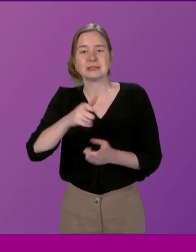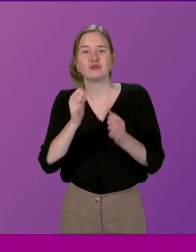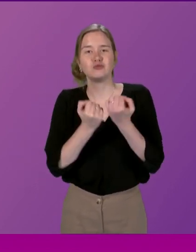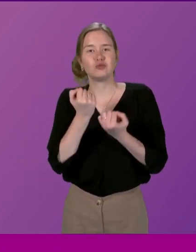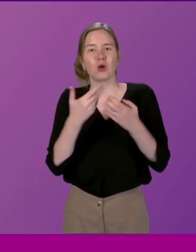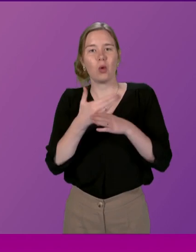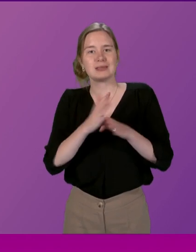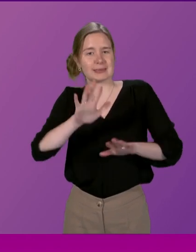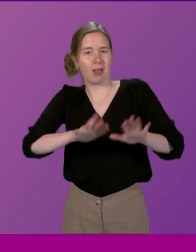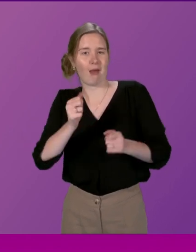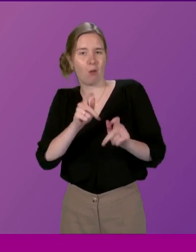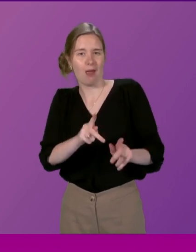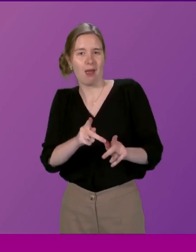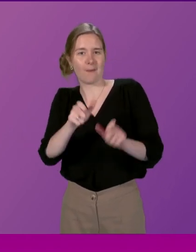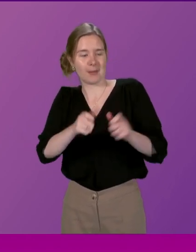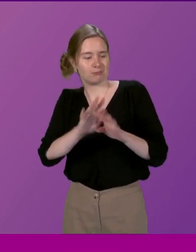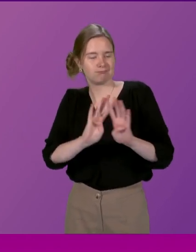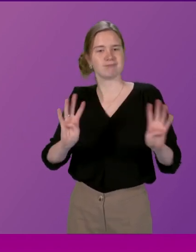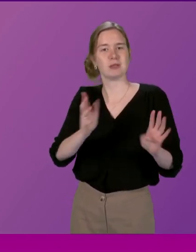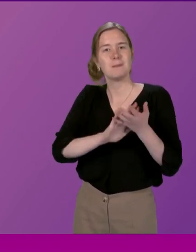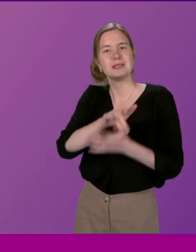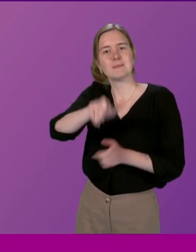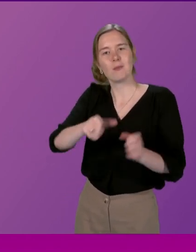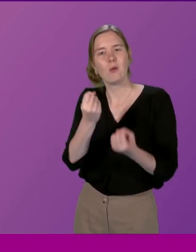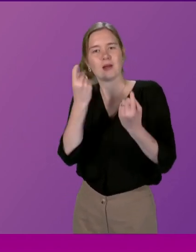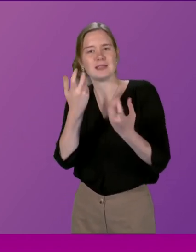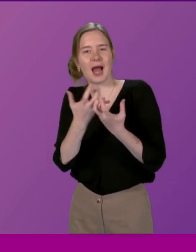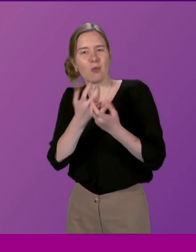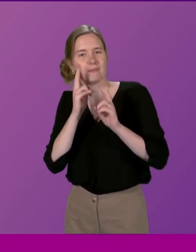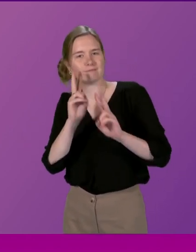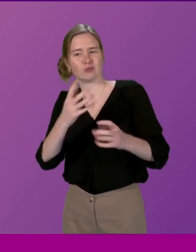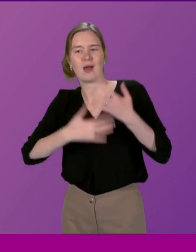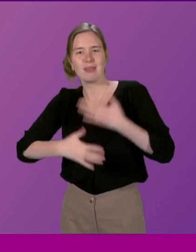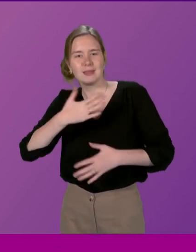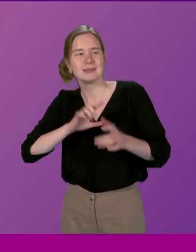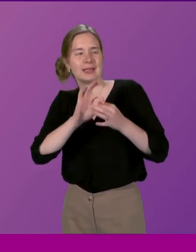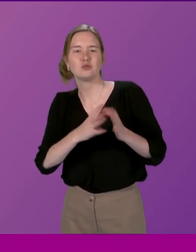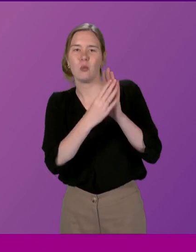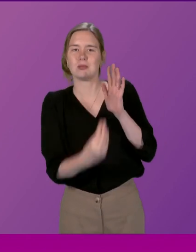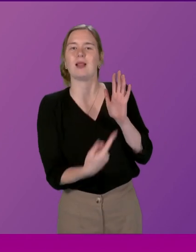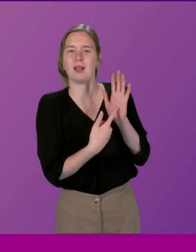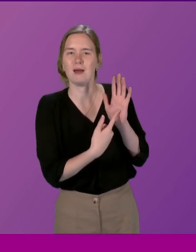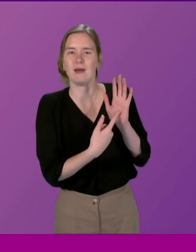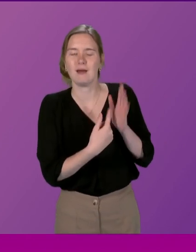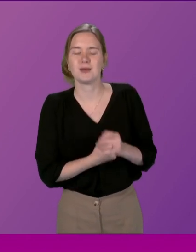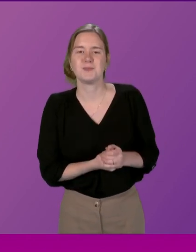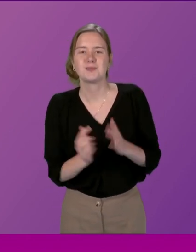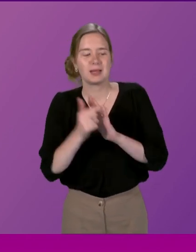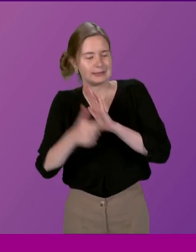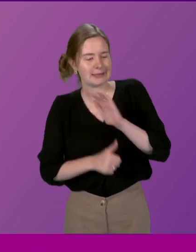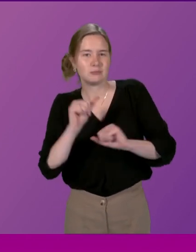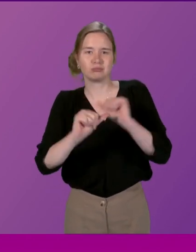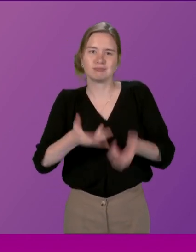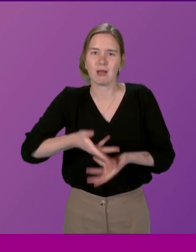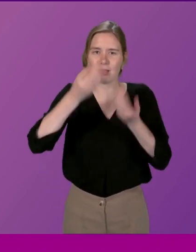way to the People's Panel, and this one helped us understand how people in Scotland view the ethics of using models like this. The in-depth process